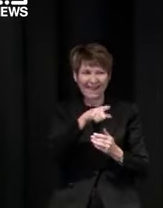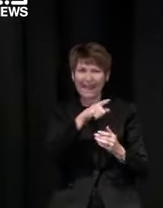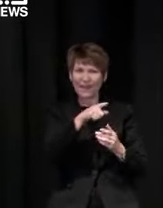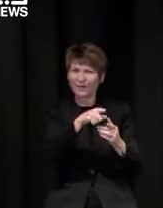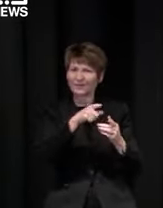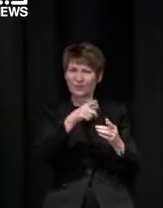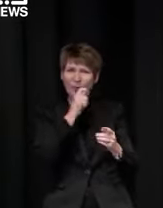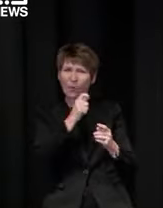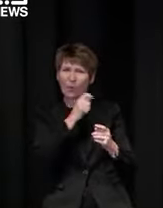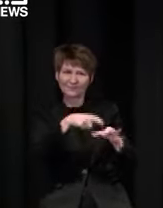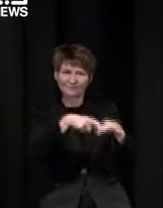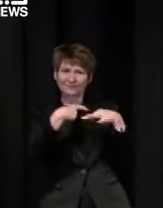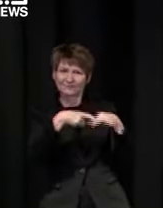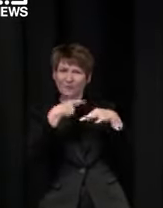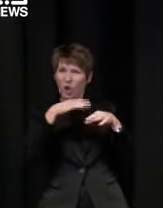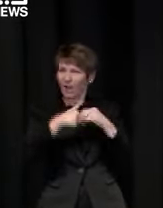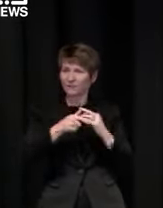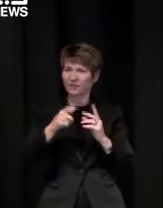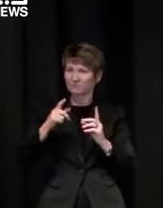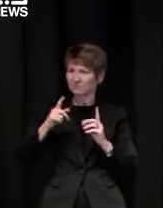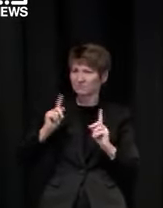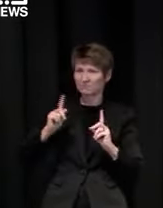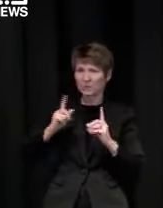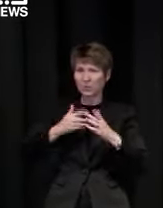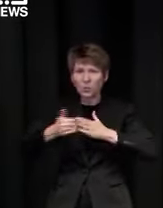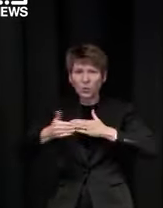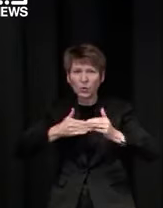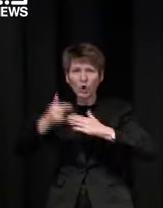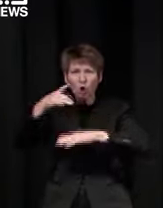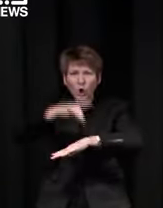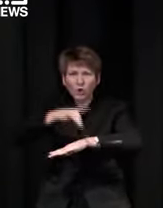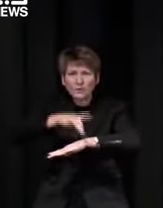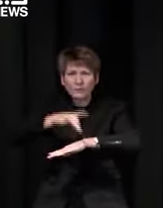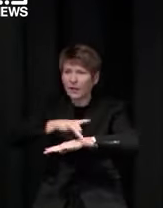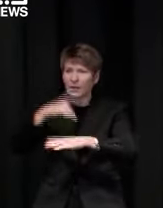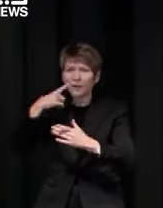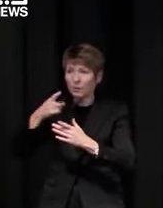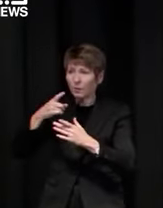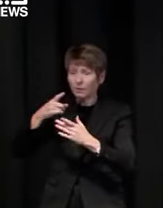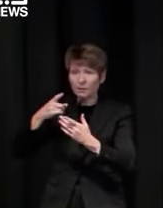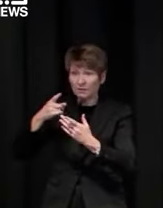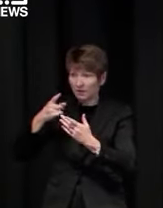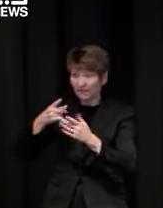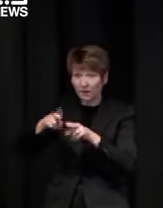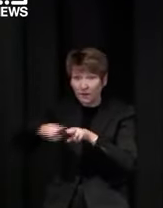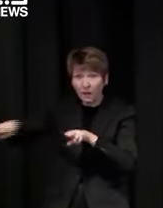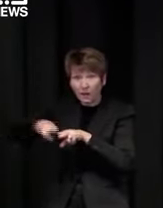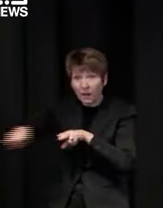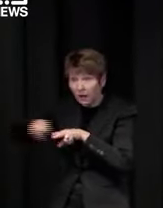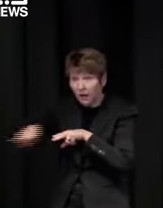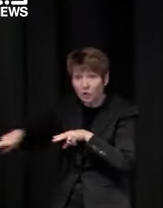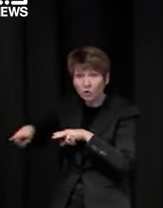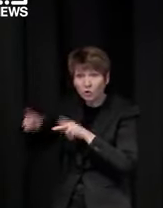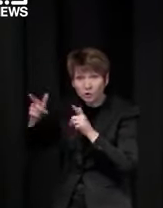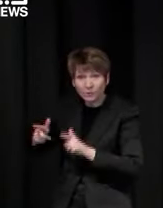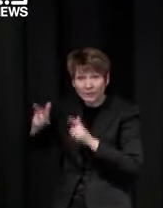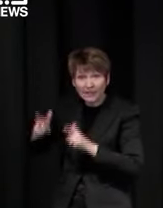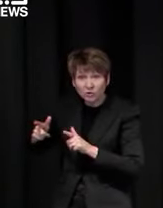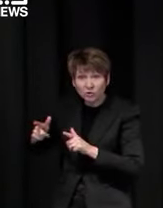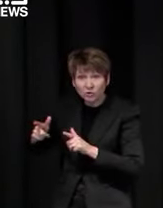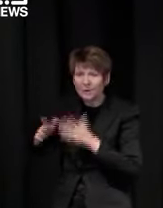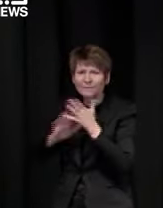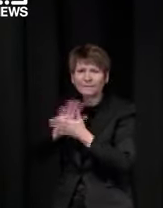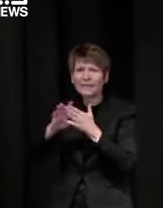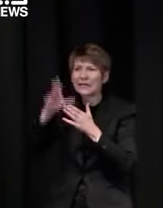that we will but no one should like i don't think you want the government to be essentially recruiting people into icu beds like